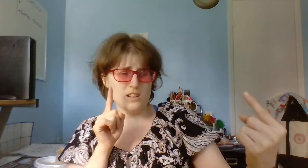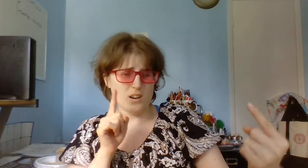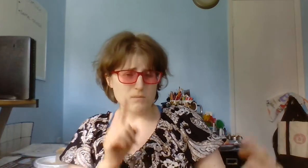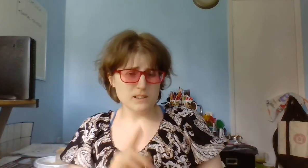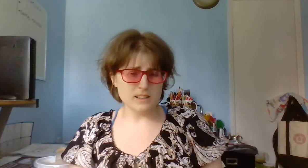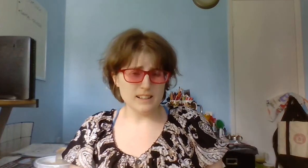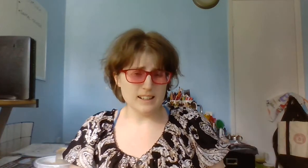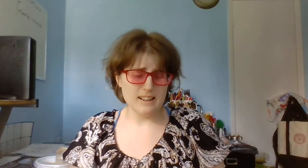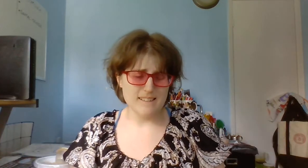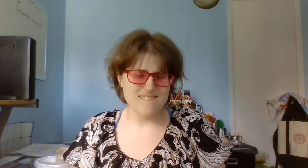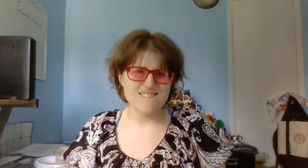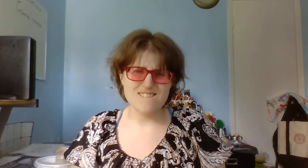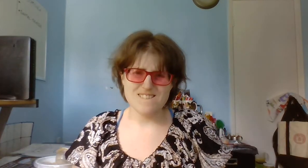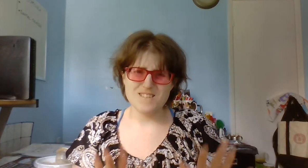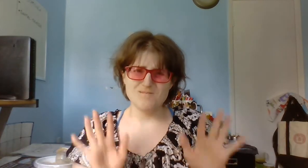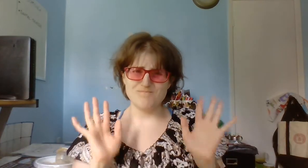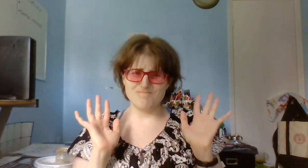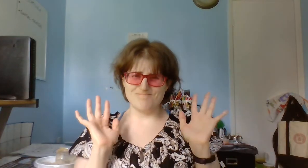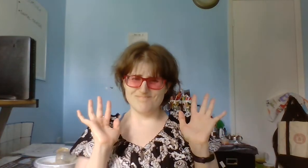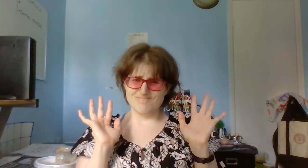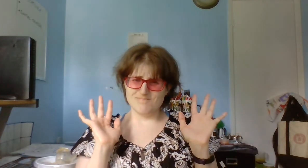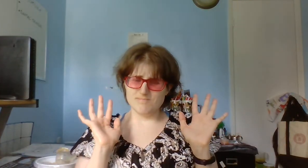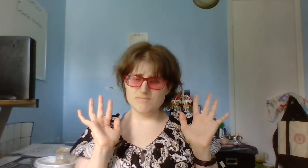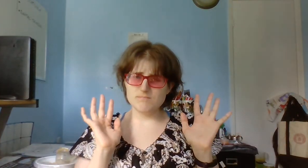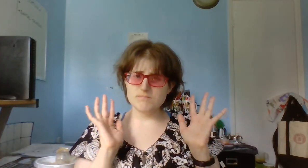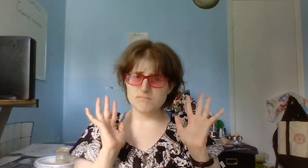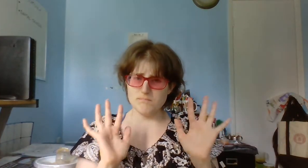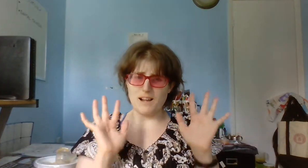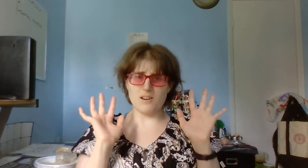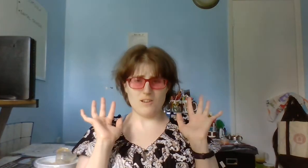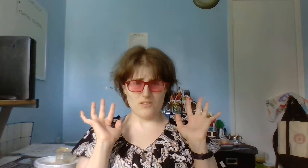opposite, back off.